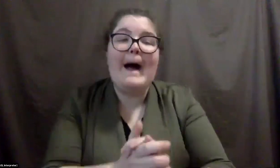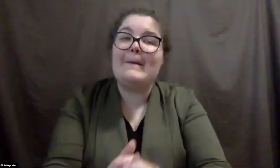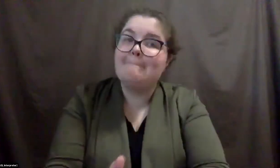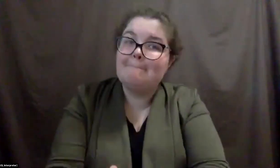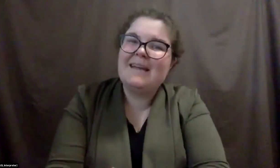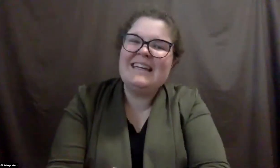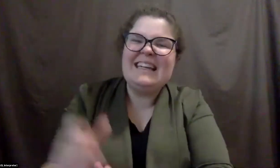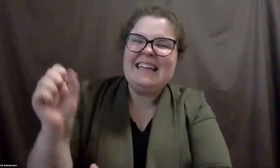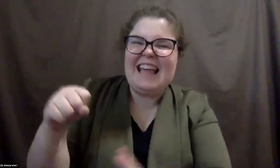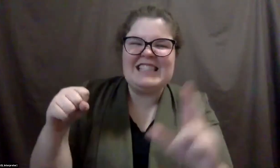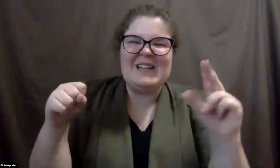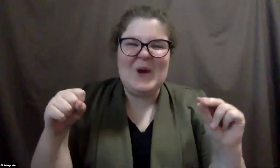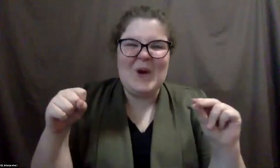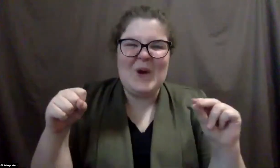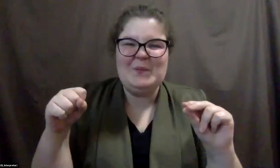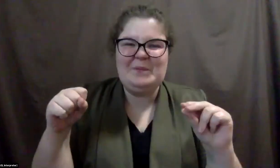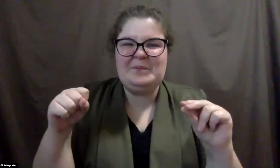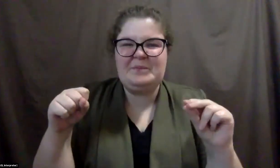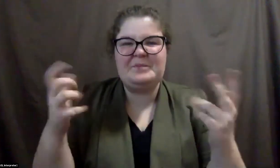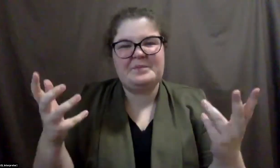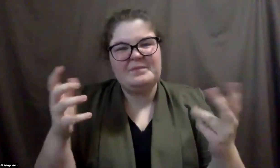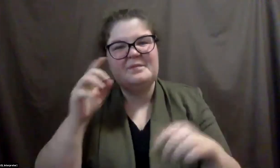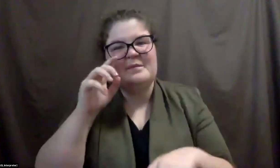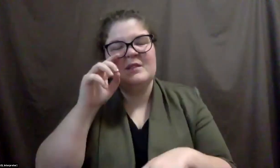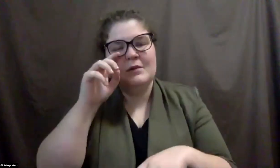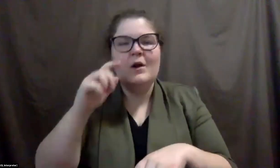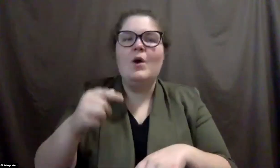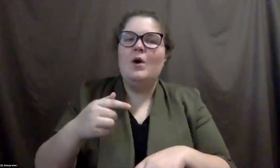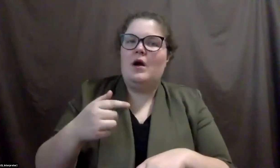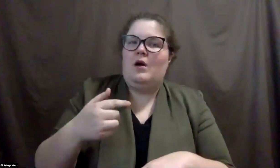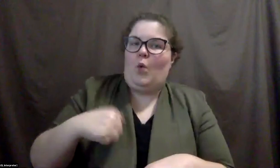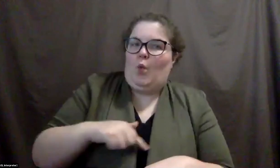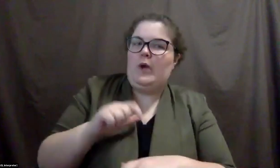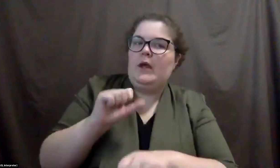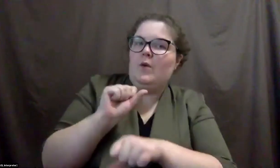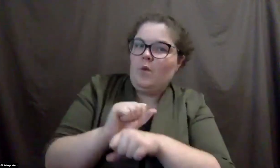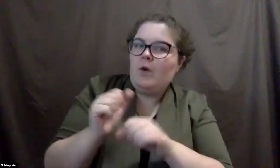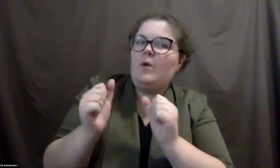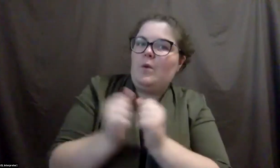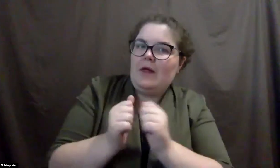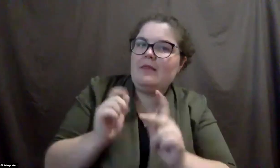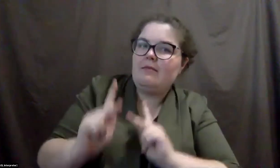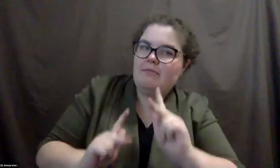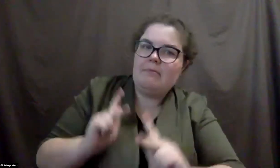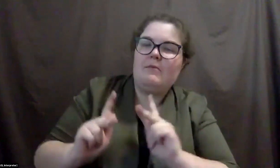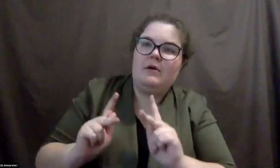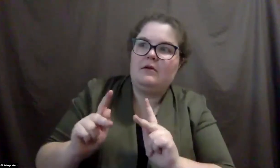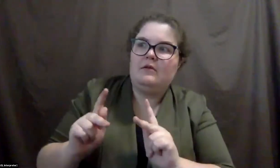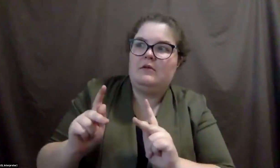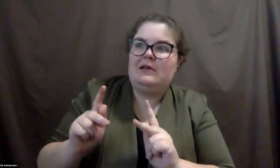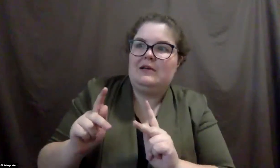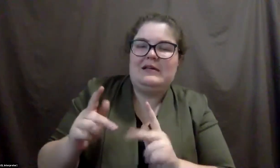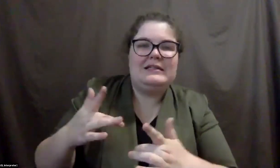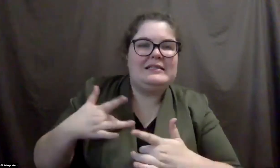yes and no. I mean, we, you know, we work with, um, folks that, um, a lot of them live, uh,